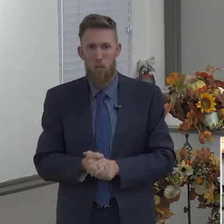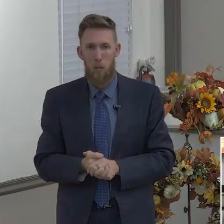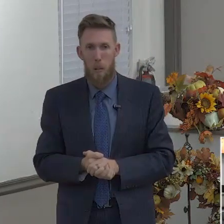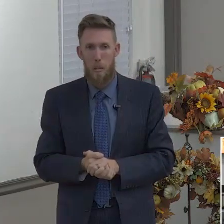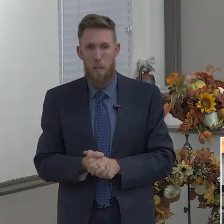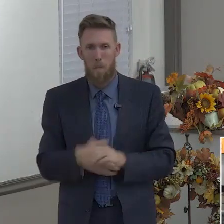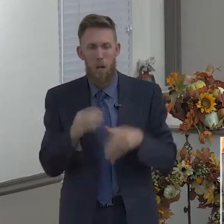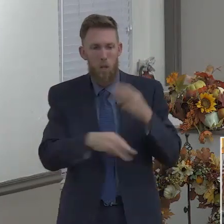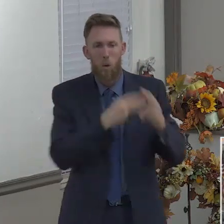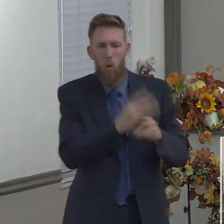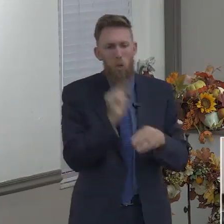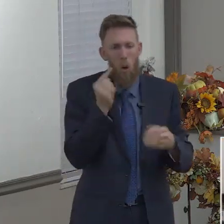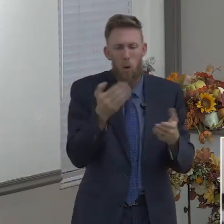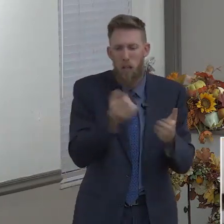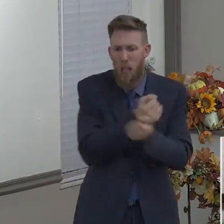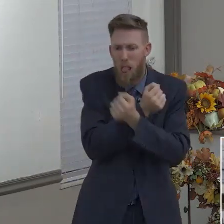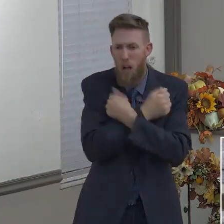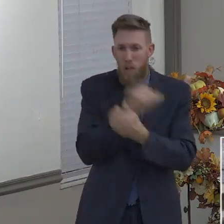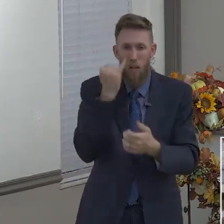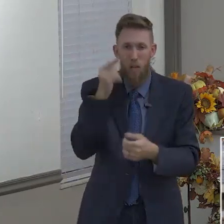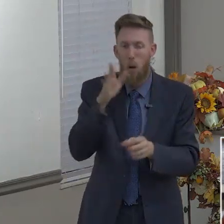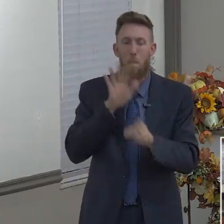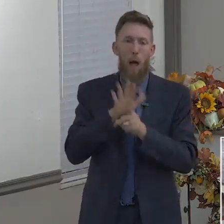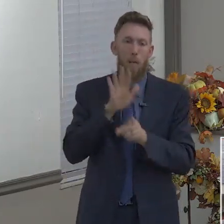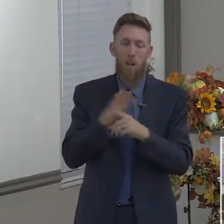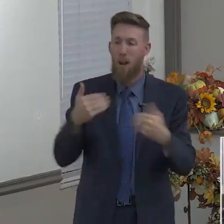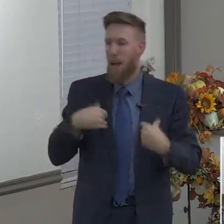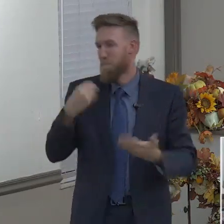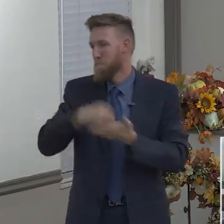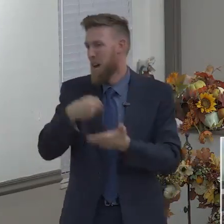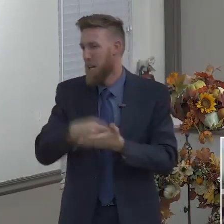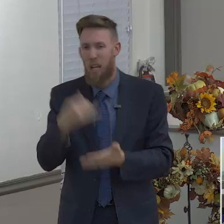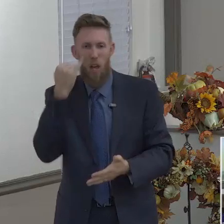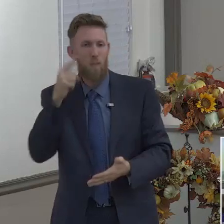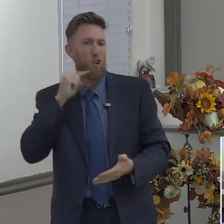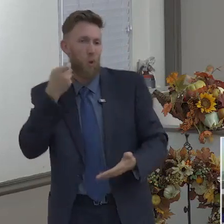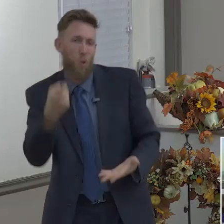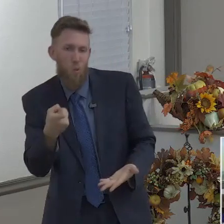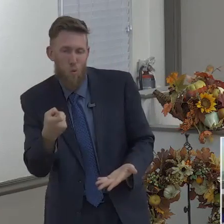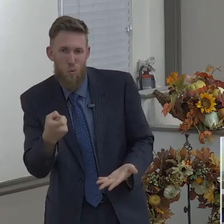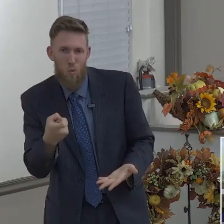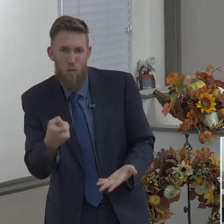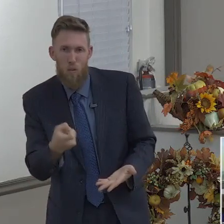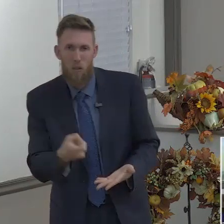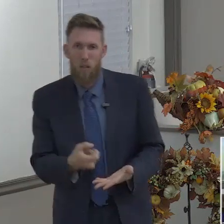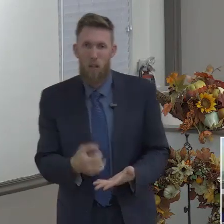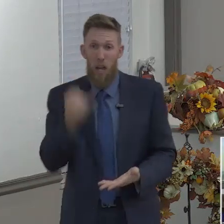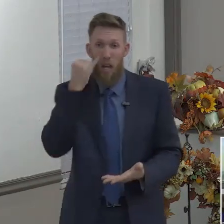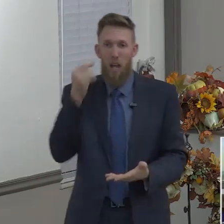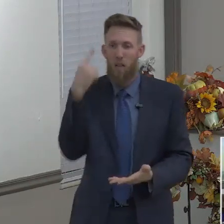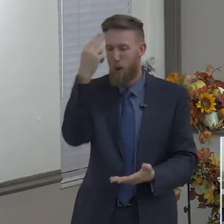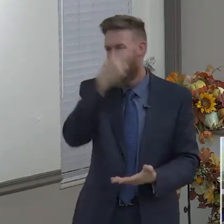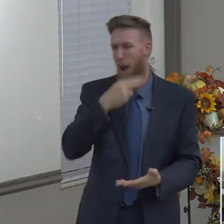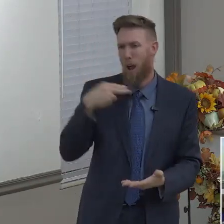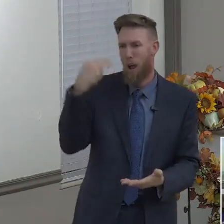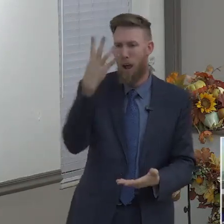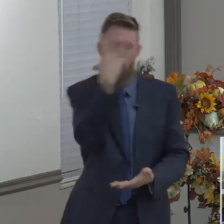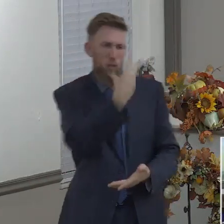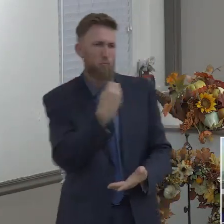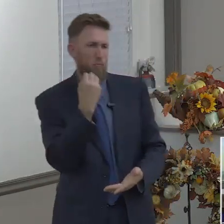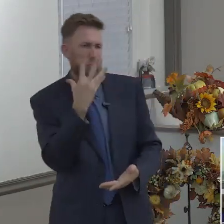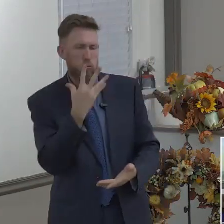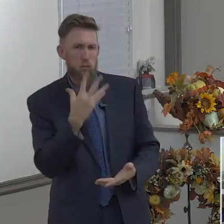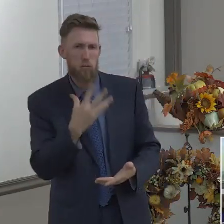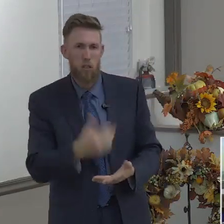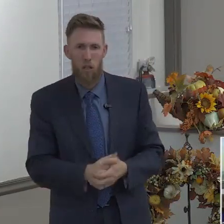as long as you're popular. The world loves you as long as you're cool. The world loves you if you're good looking. The world loves you if they can climb the ladder of success,